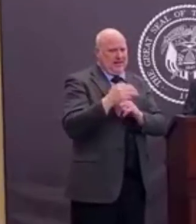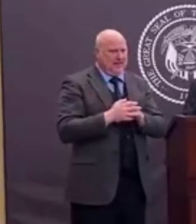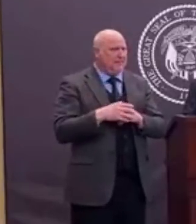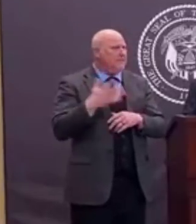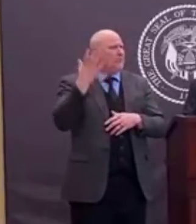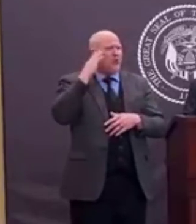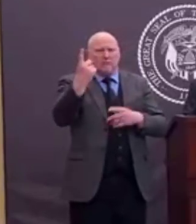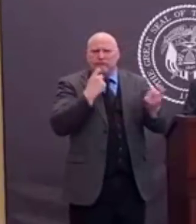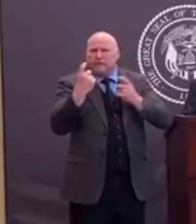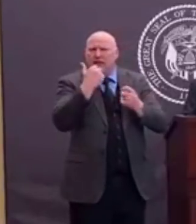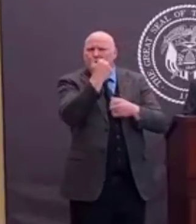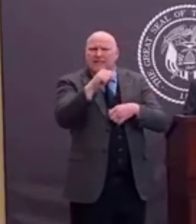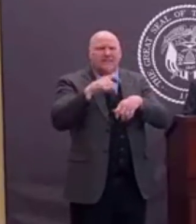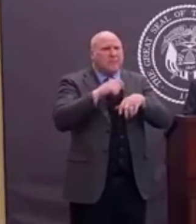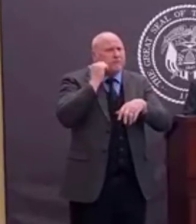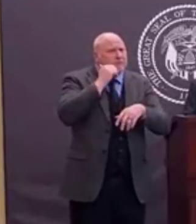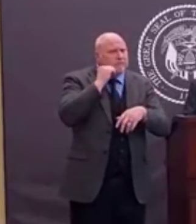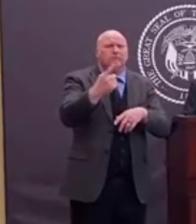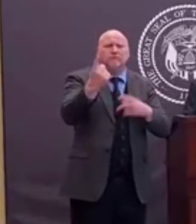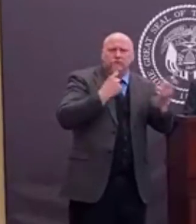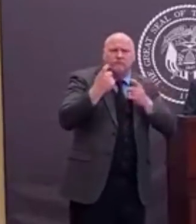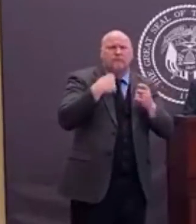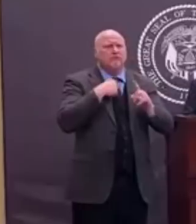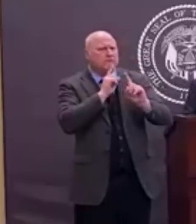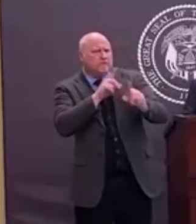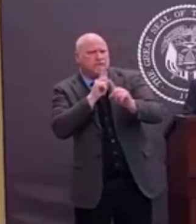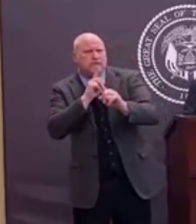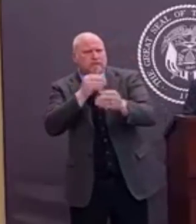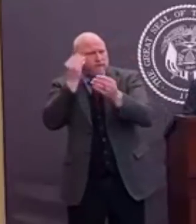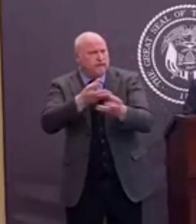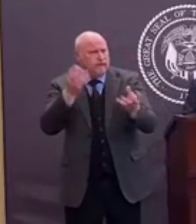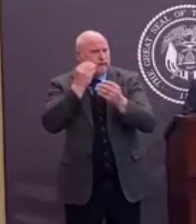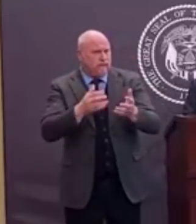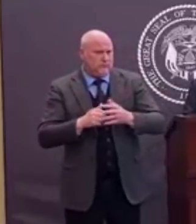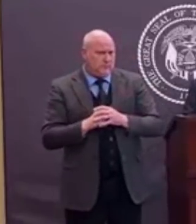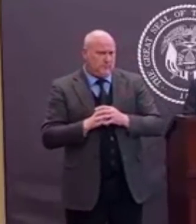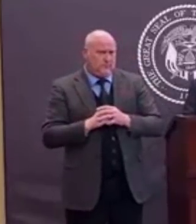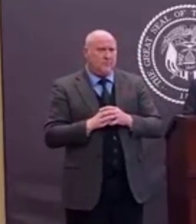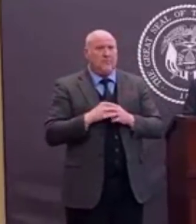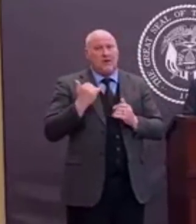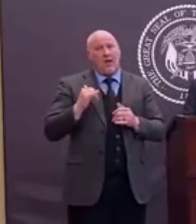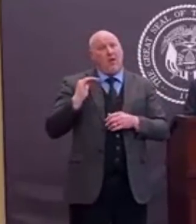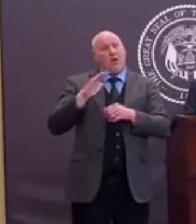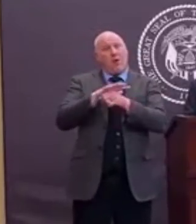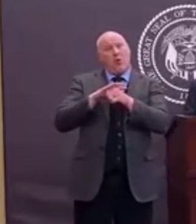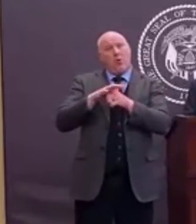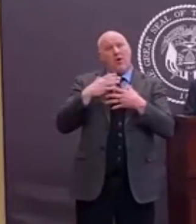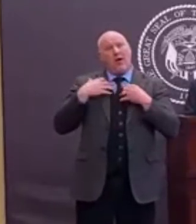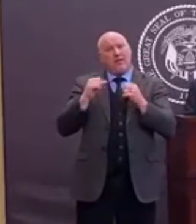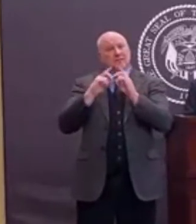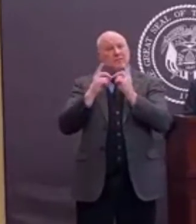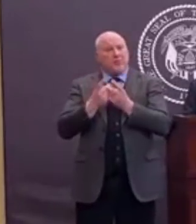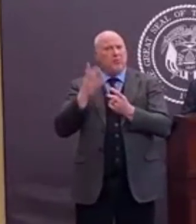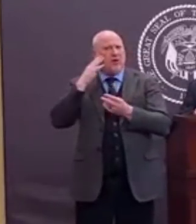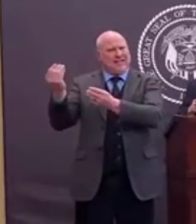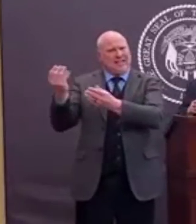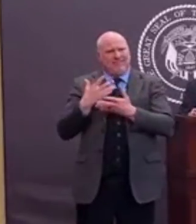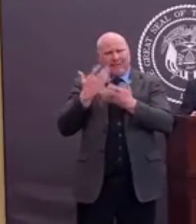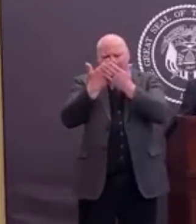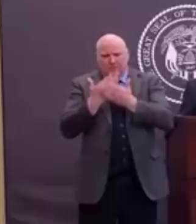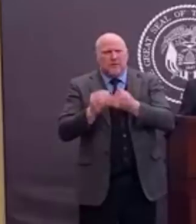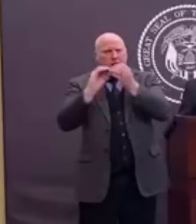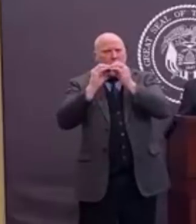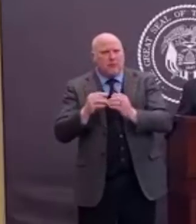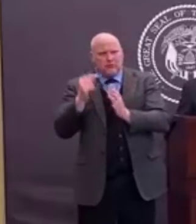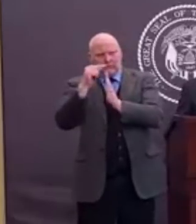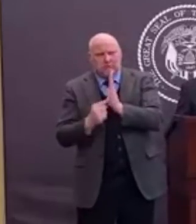Your local officials and your local health departments as well as the state will give you factual information. There's a lot of rumors